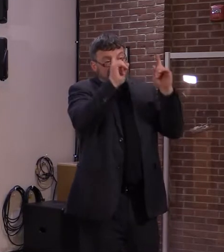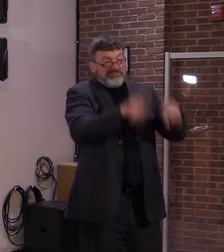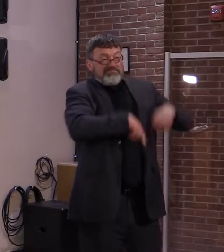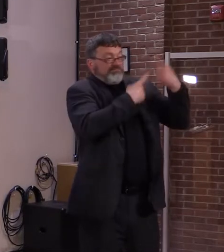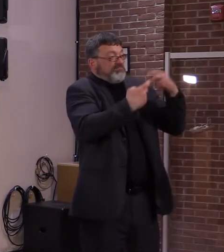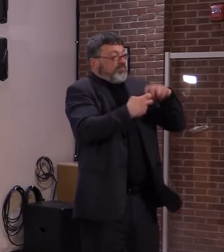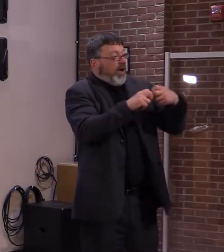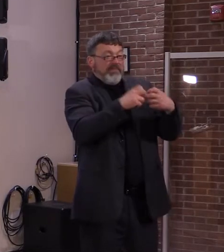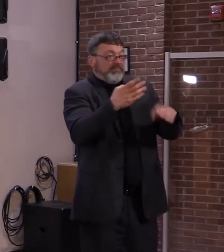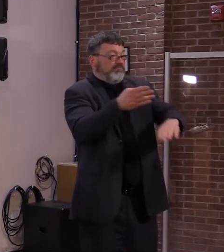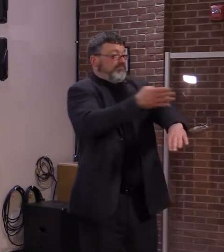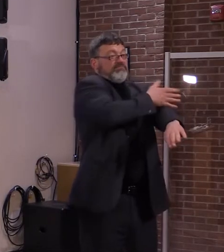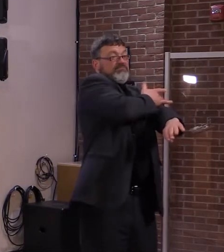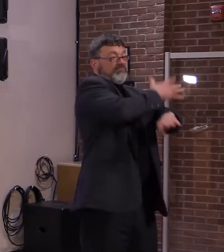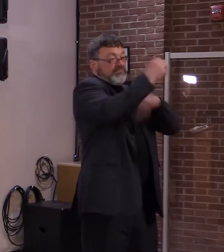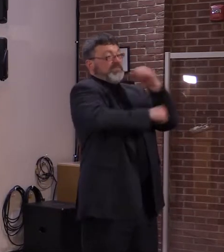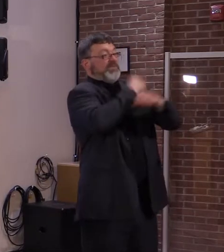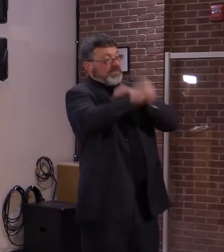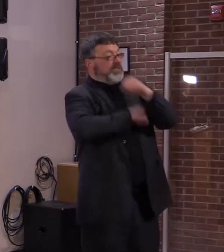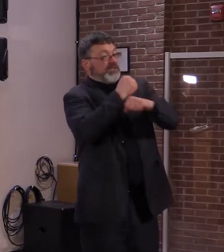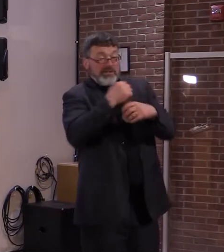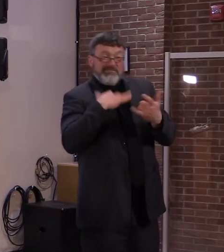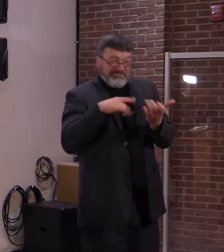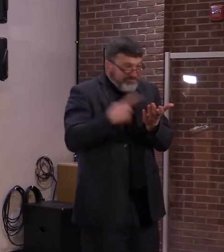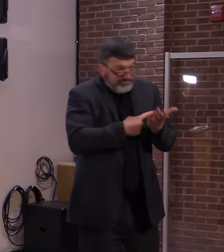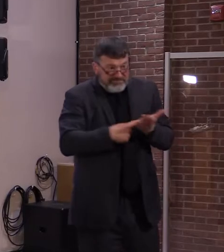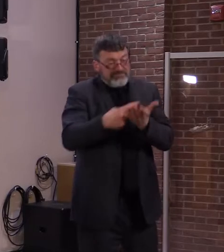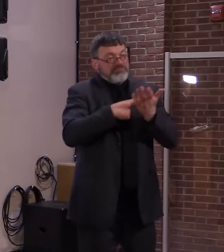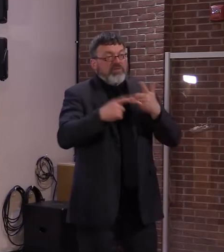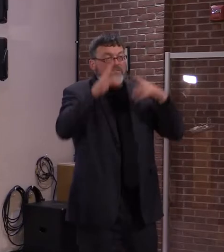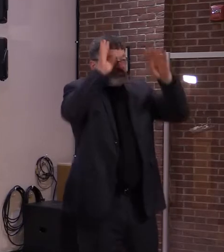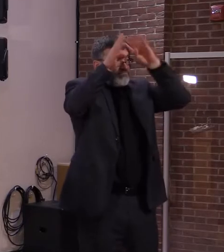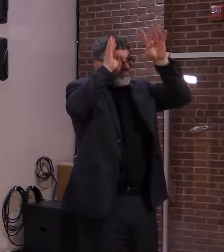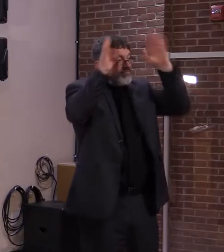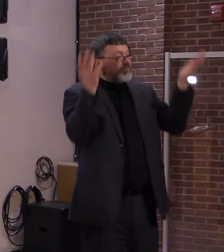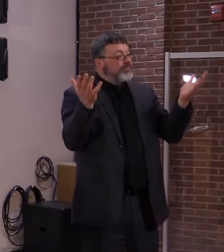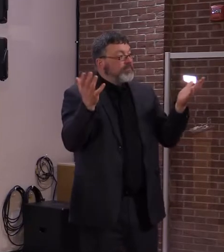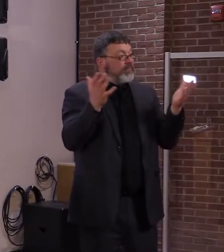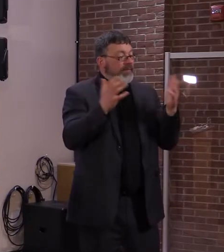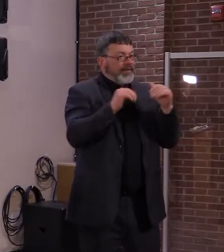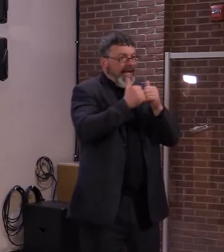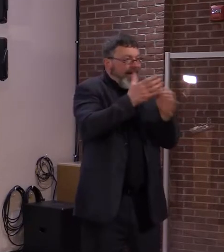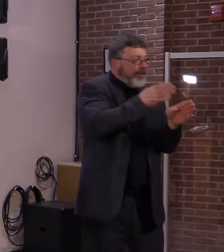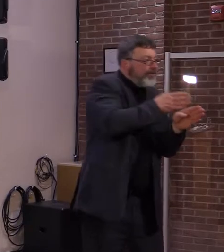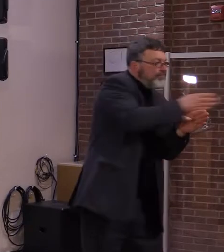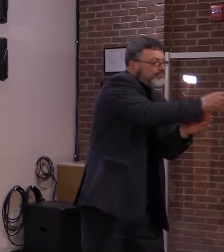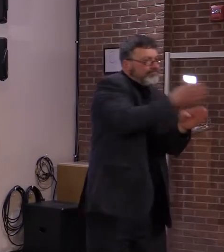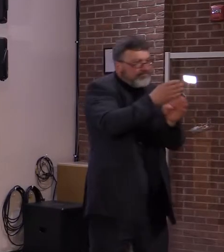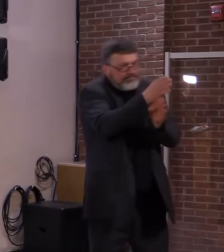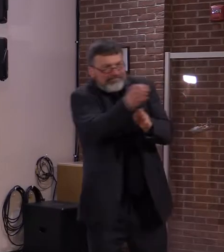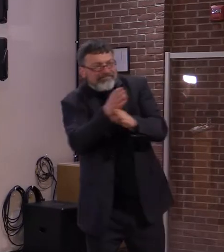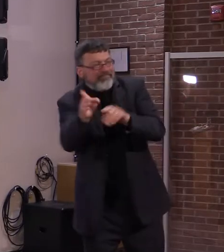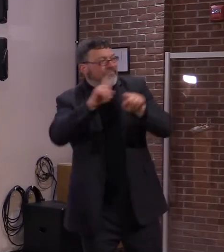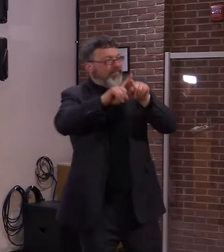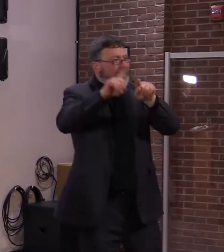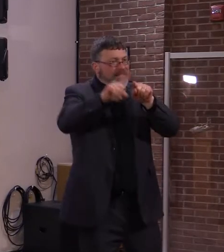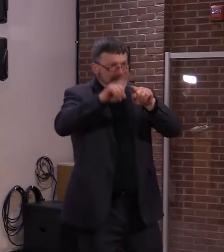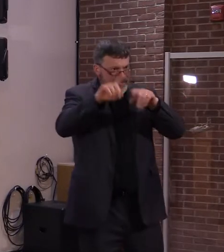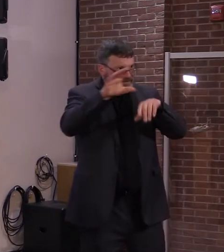years, our demographic challenges, workforce shortages. We need to grow the economy. We need to bring more people into the state.